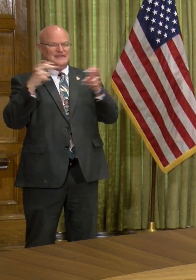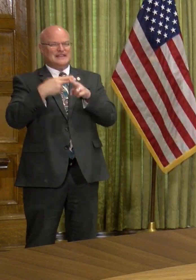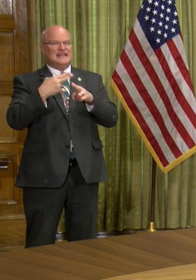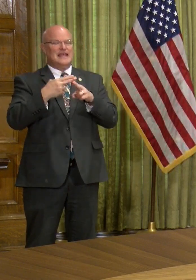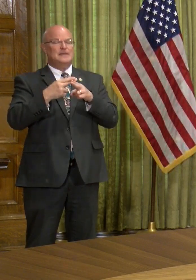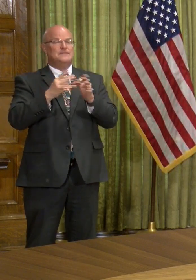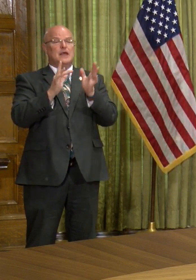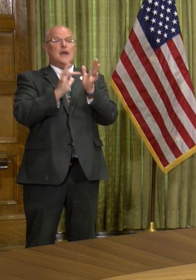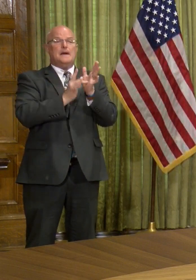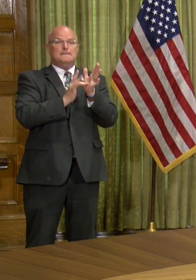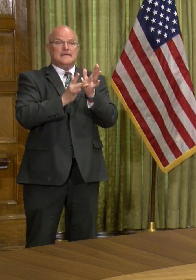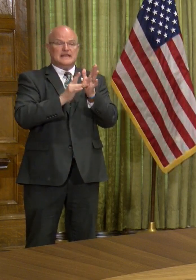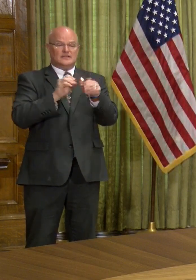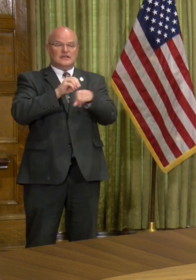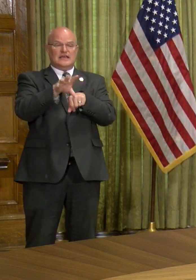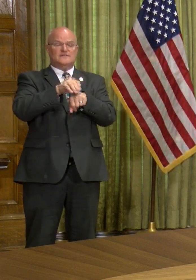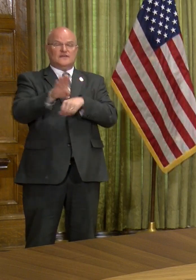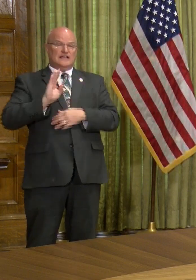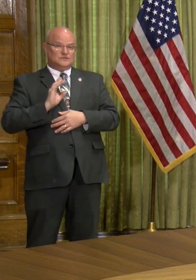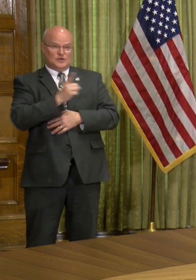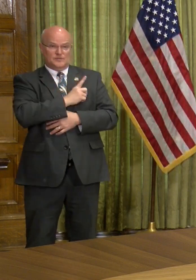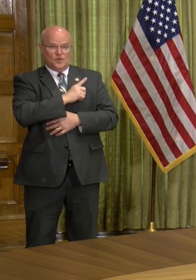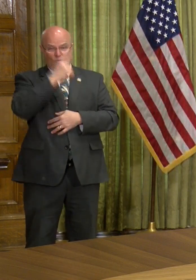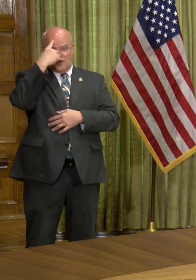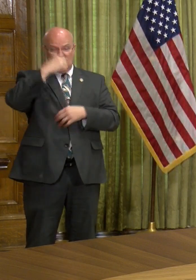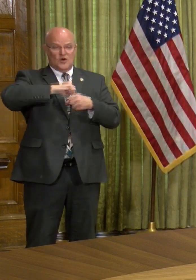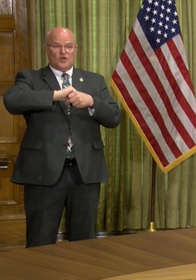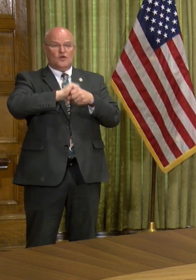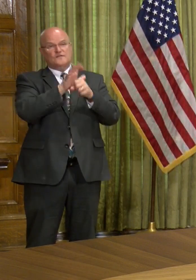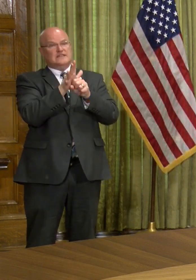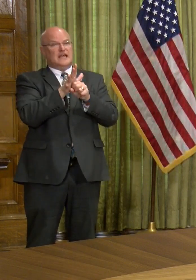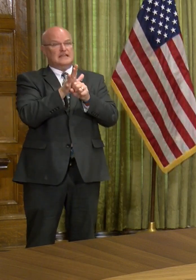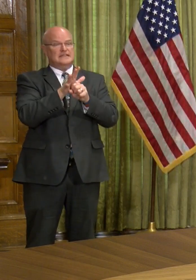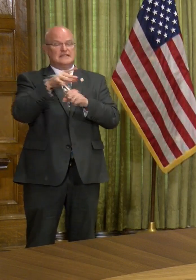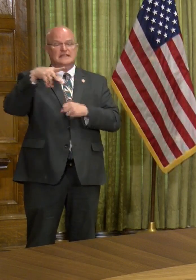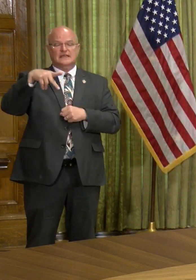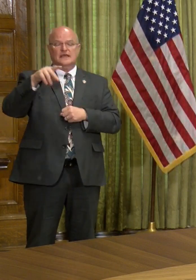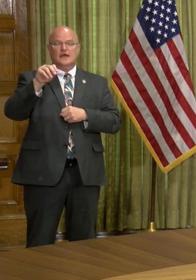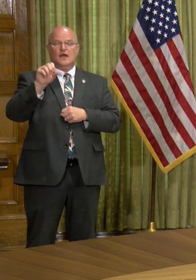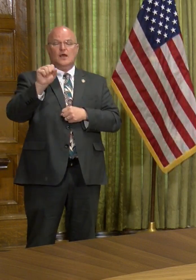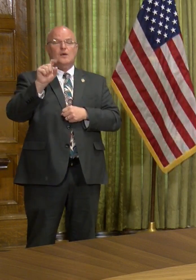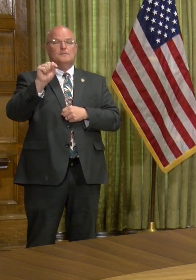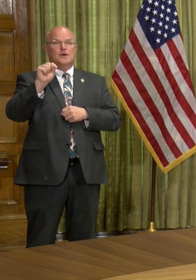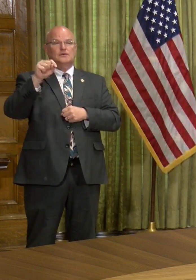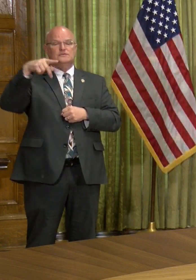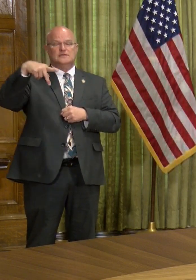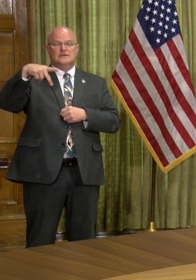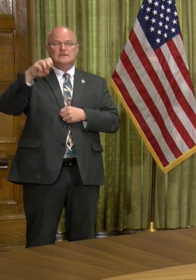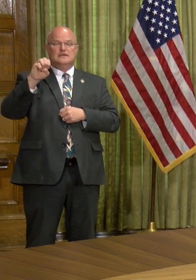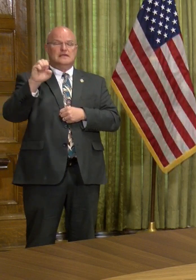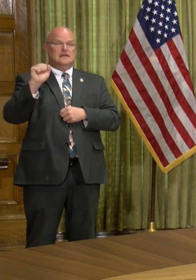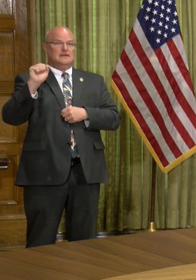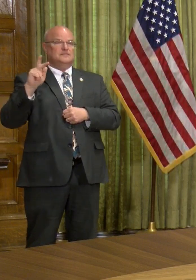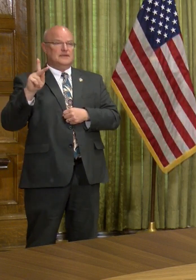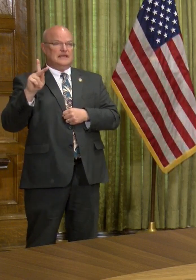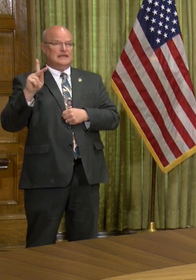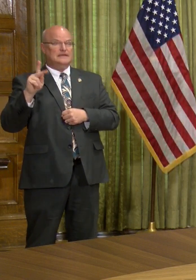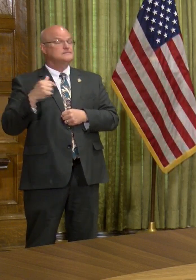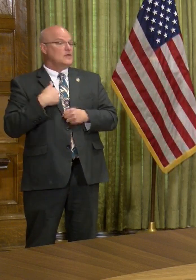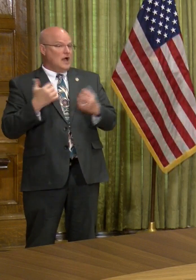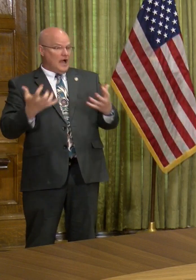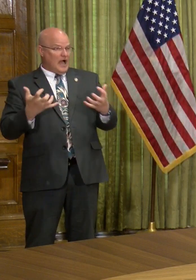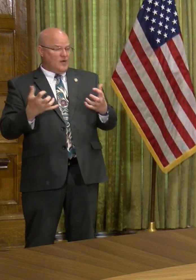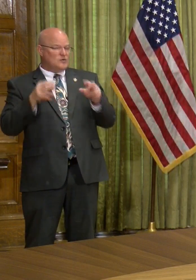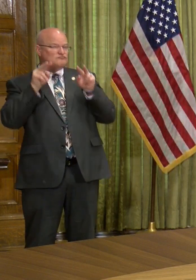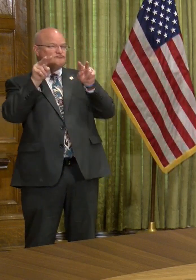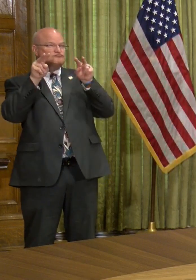again. It's a medical advisory board for COVID-19 post-peak. I am interested in looking ahead as to